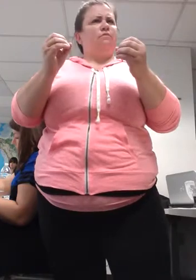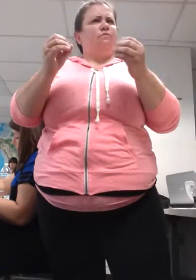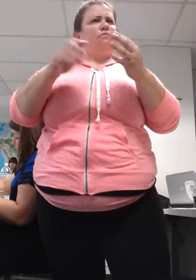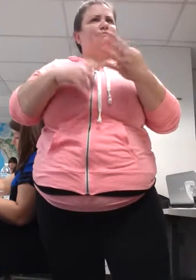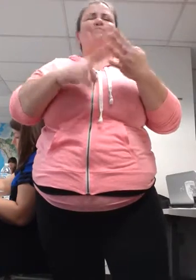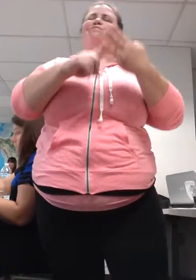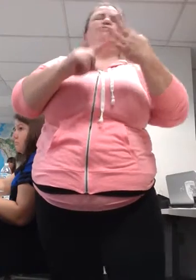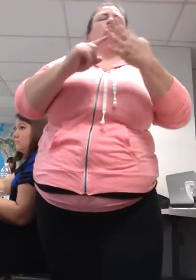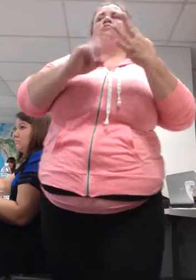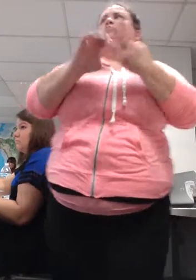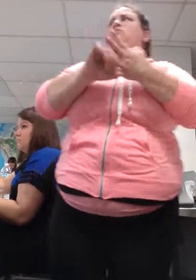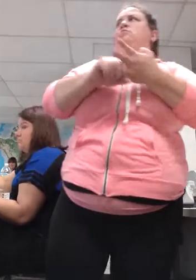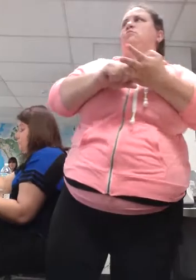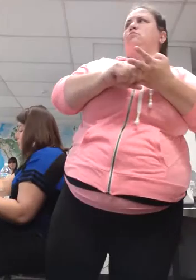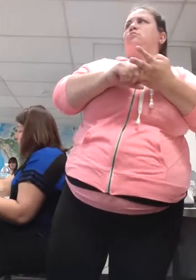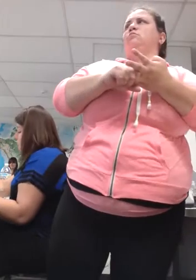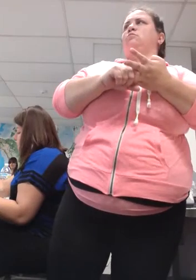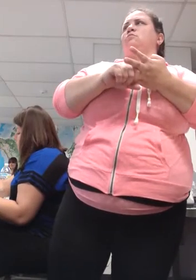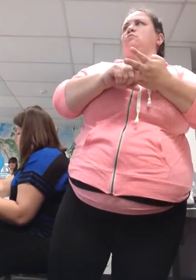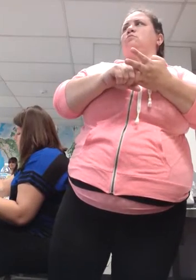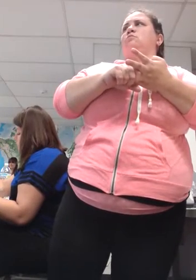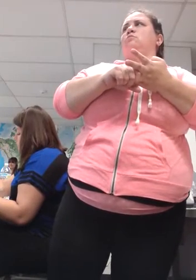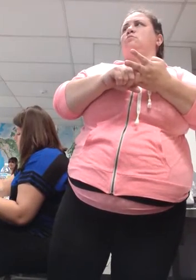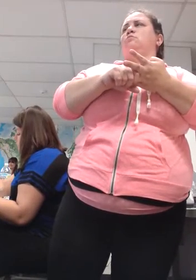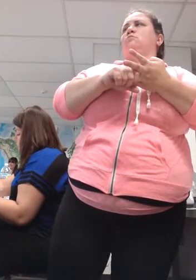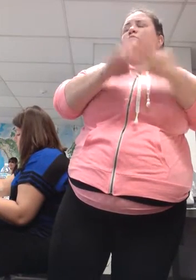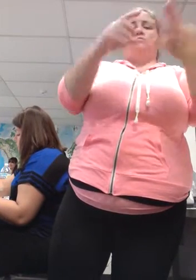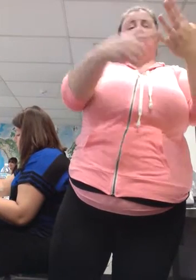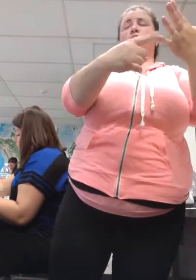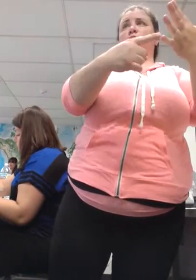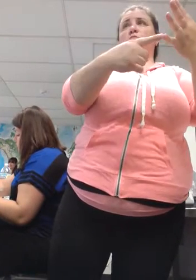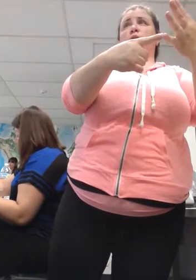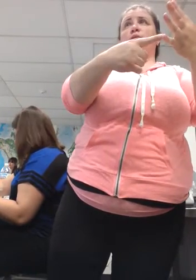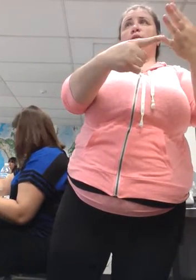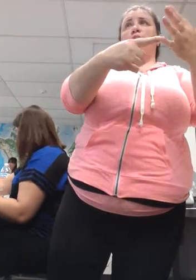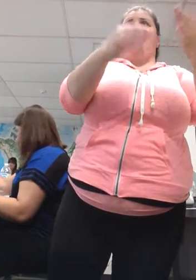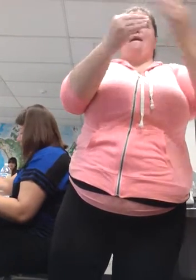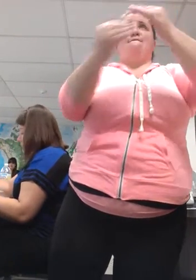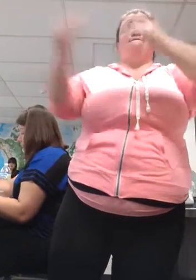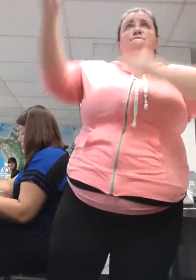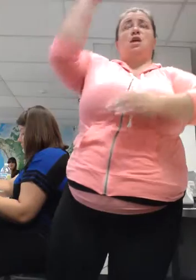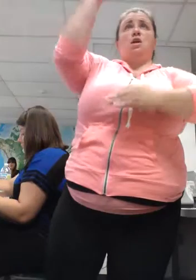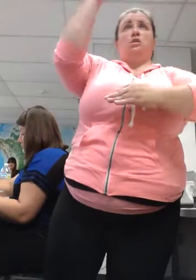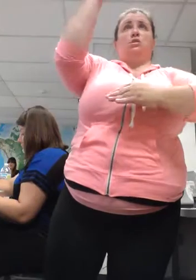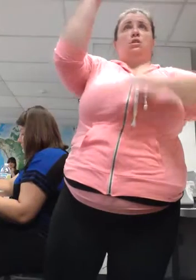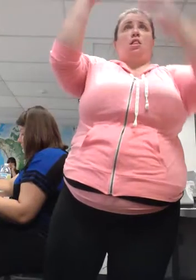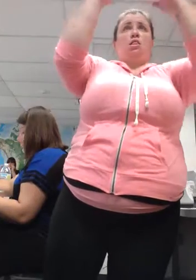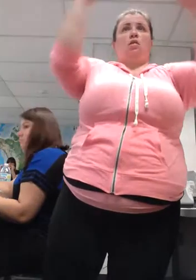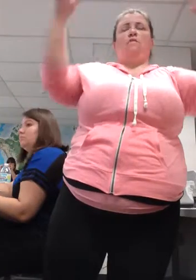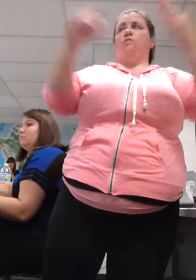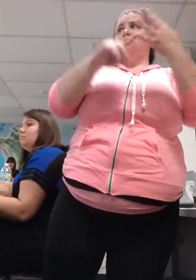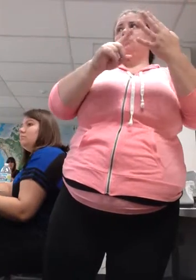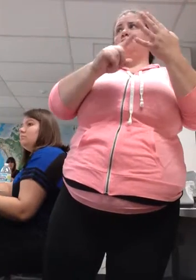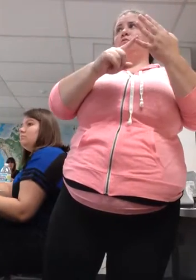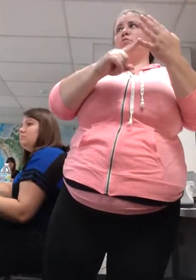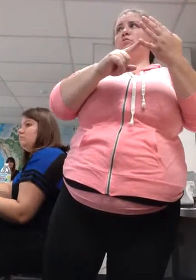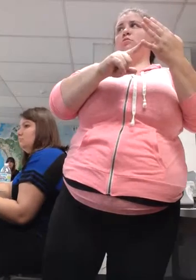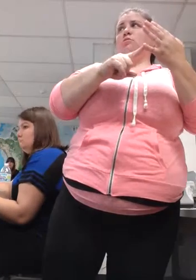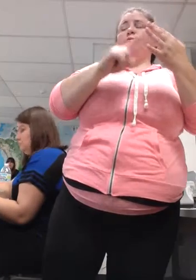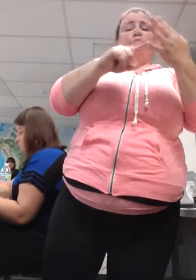It's one of those massively advanced level skills that really only comes with a lot of